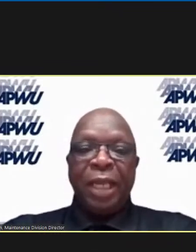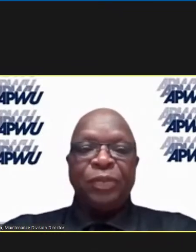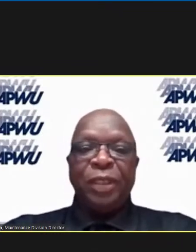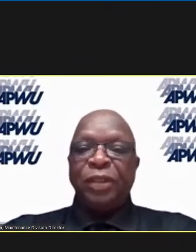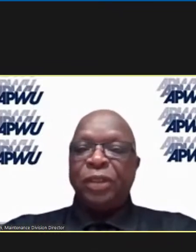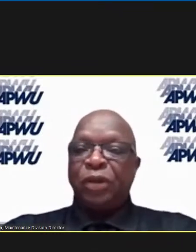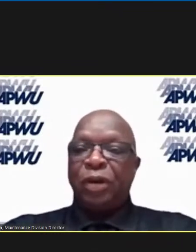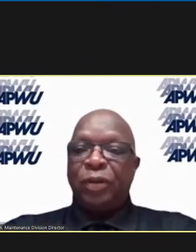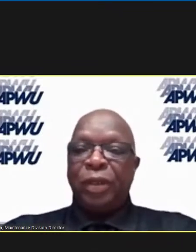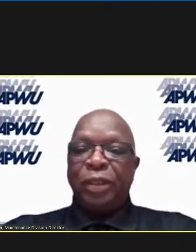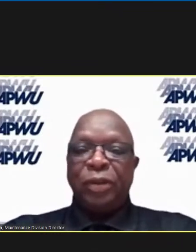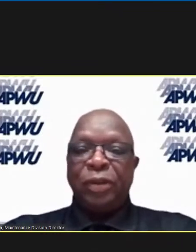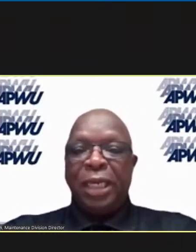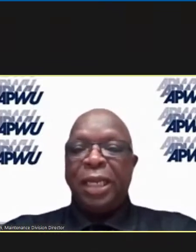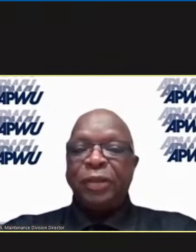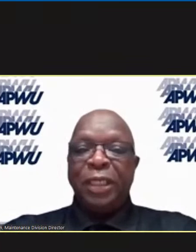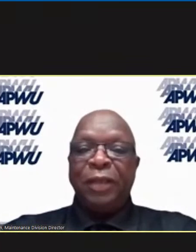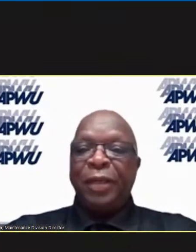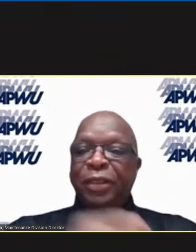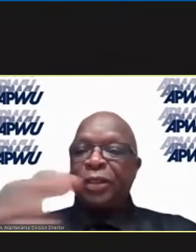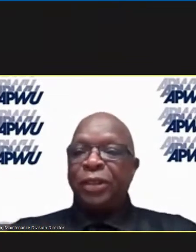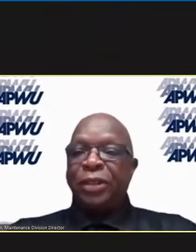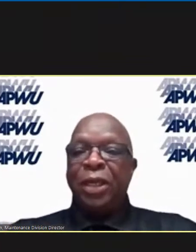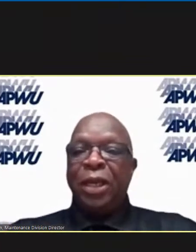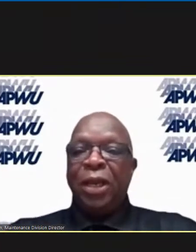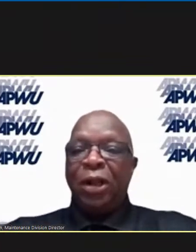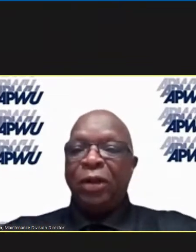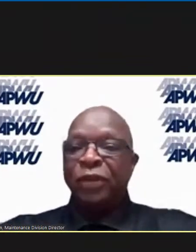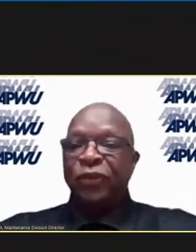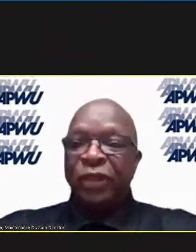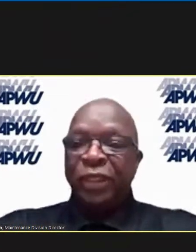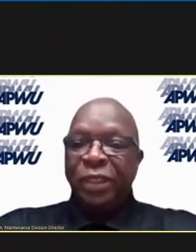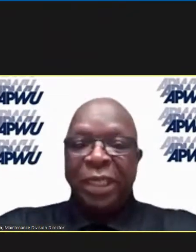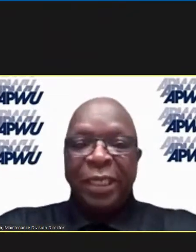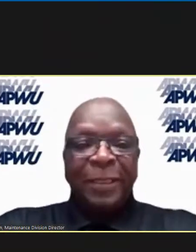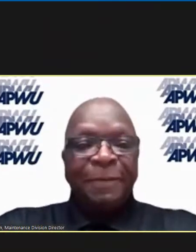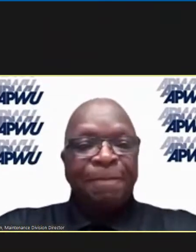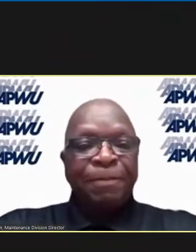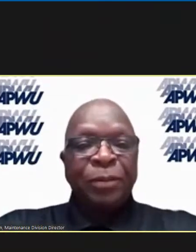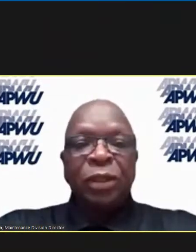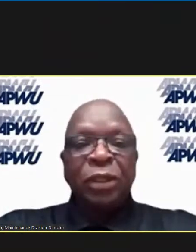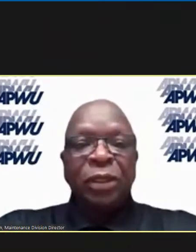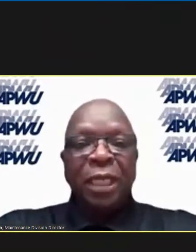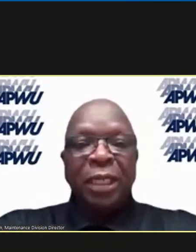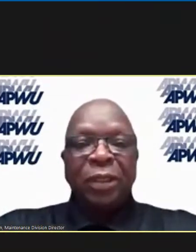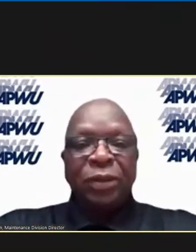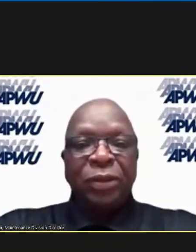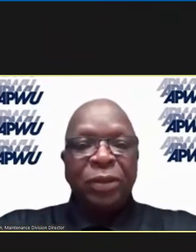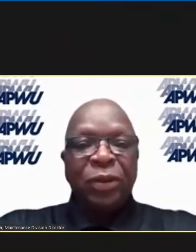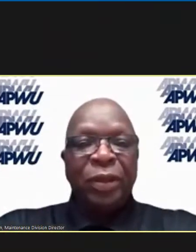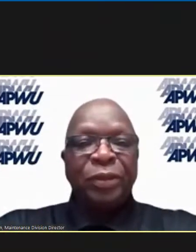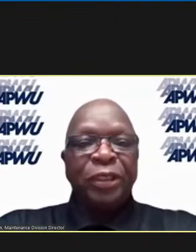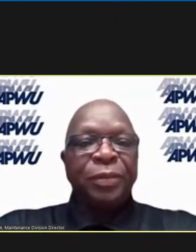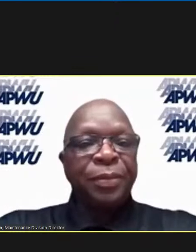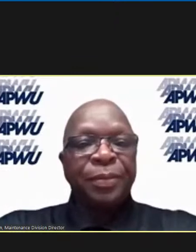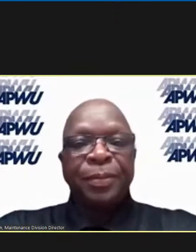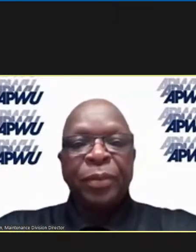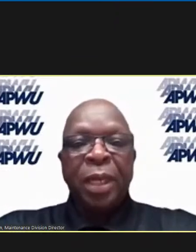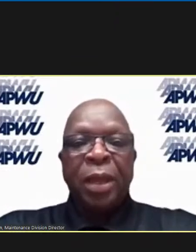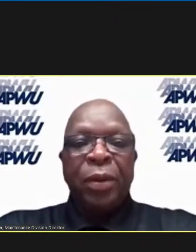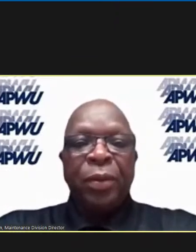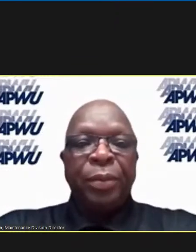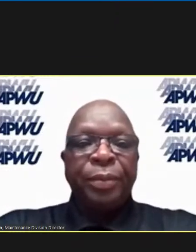him as maintenance part director. And I'm still in maintenance almost 40 years later. Thank you. you. OMG.